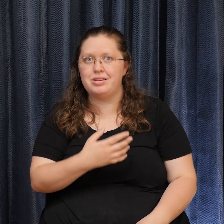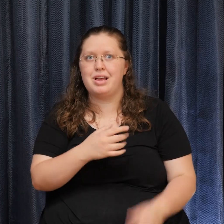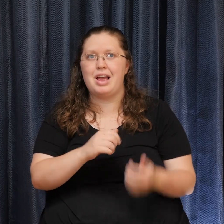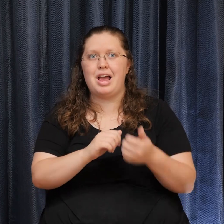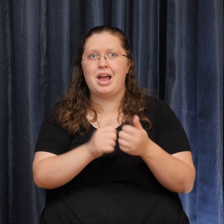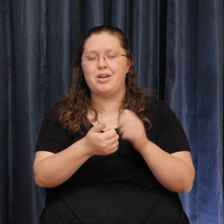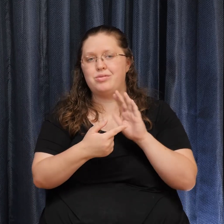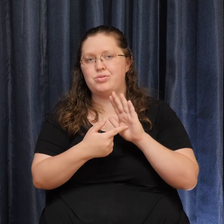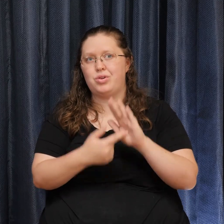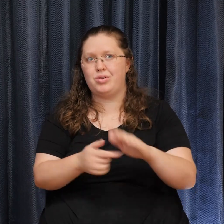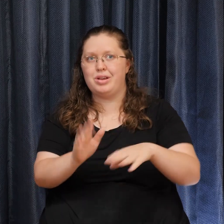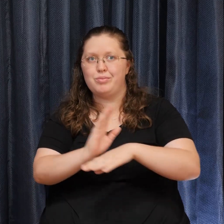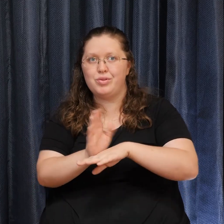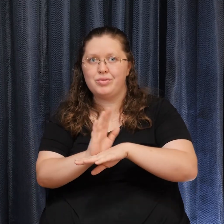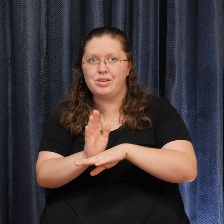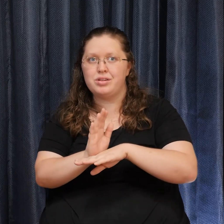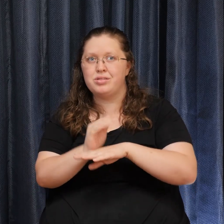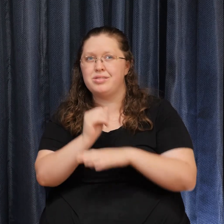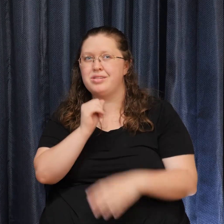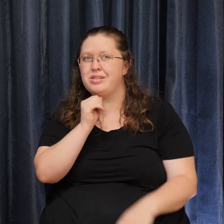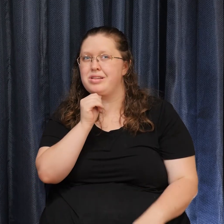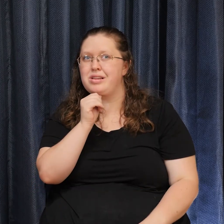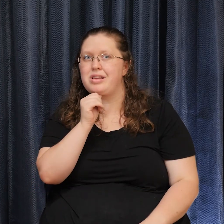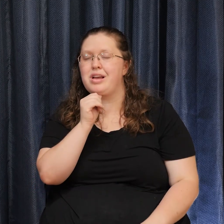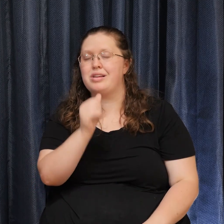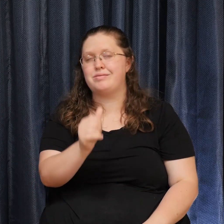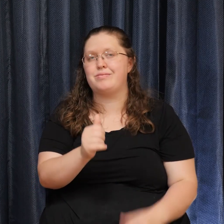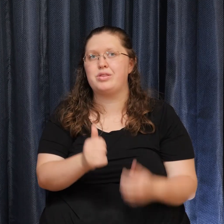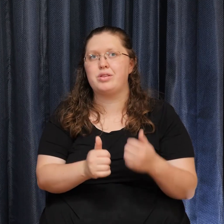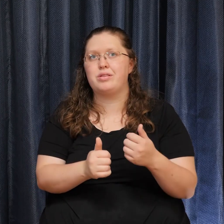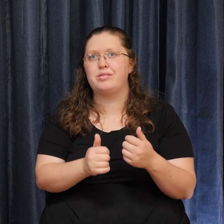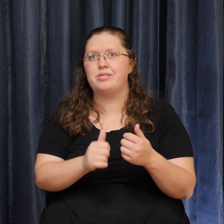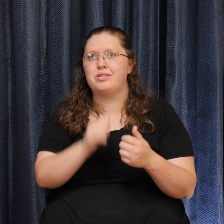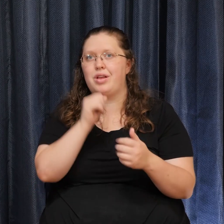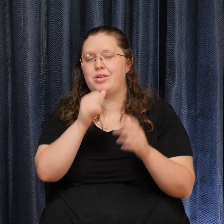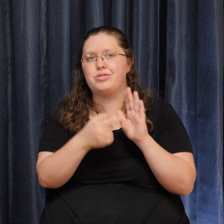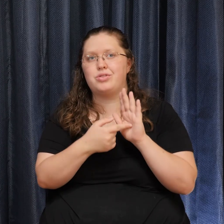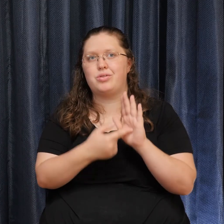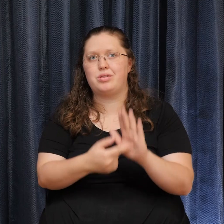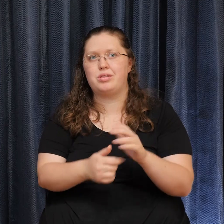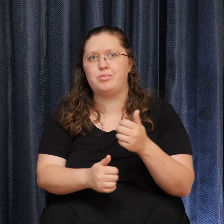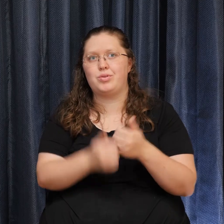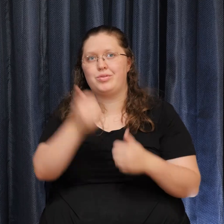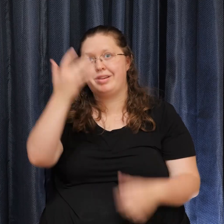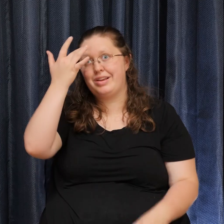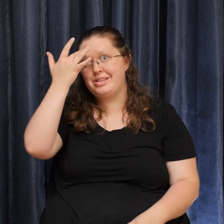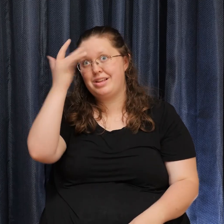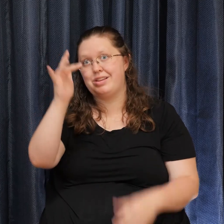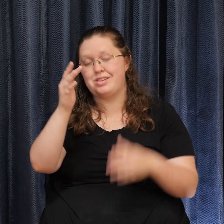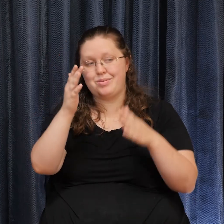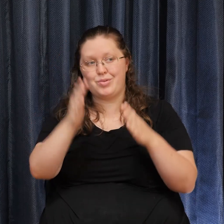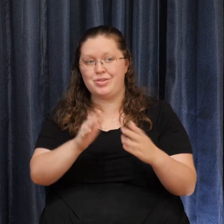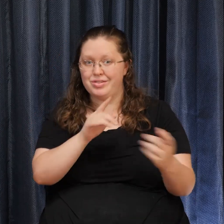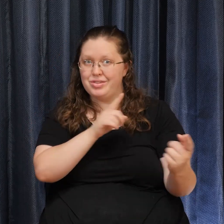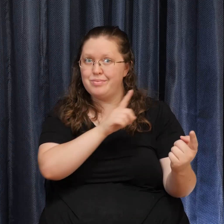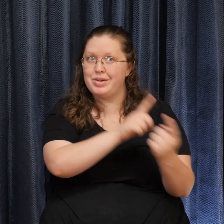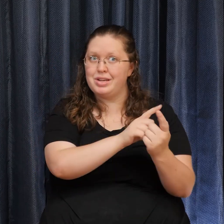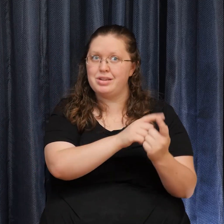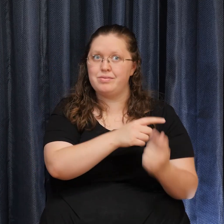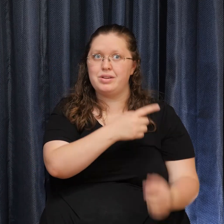Was not maybe The most intelligent Individual that you'd Want to run across But he was a man Of deep commitment He was